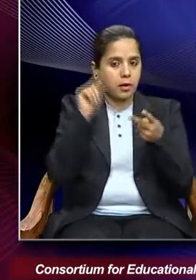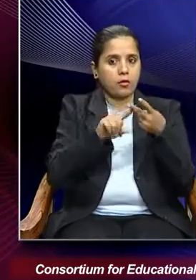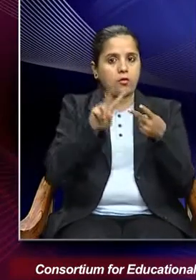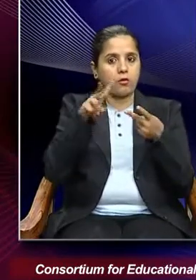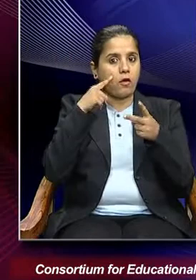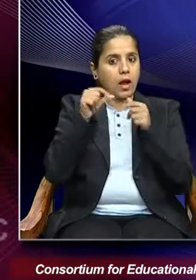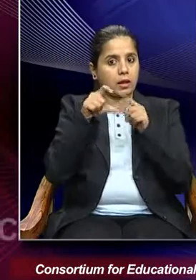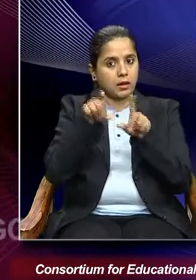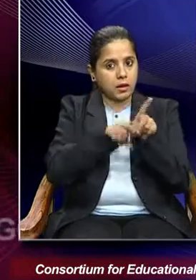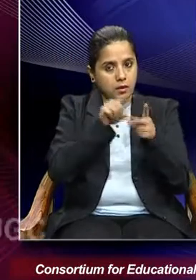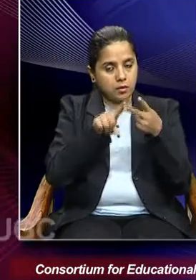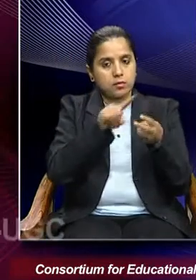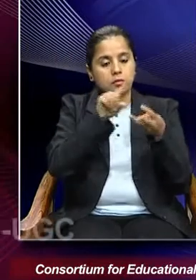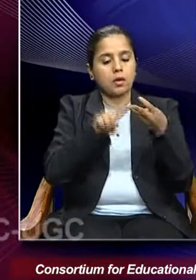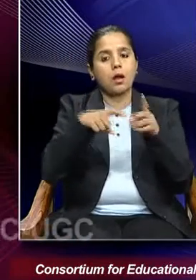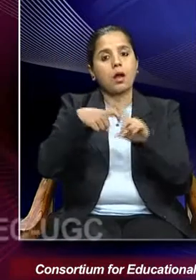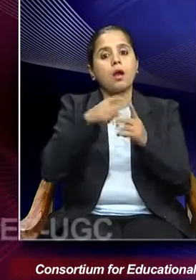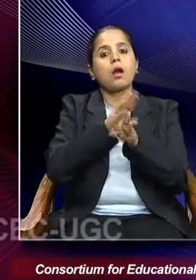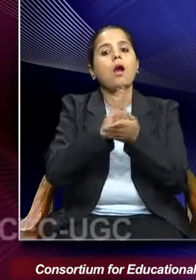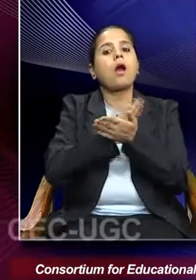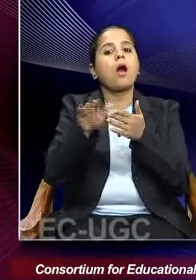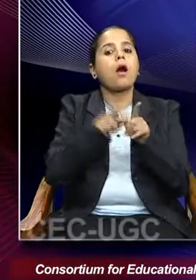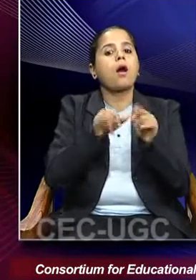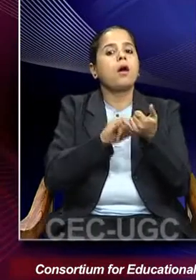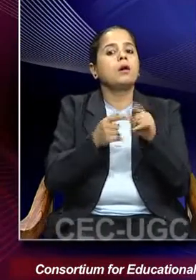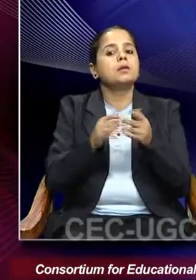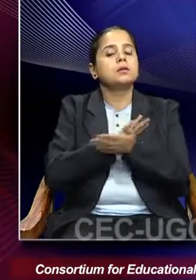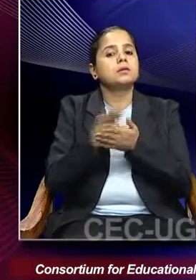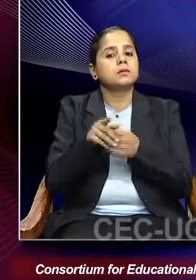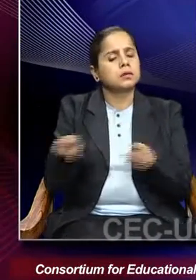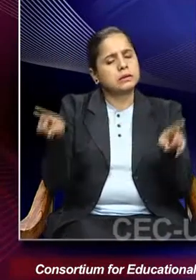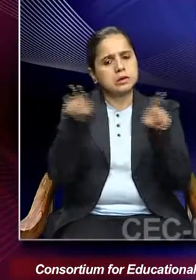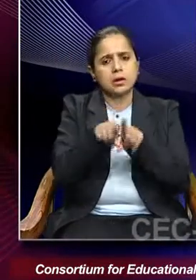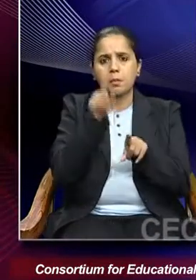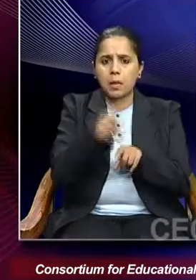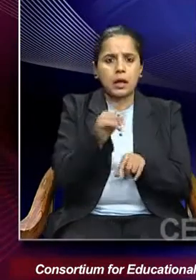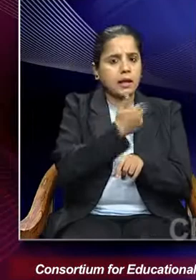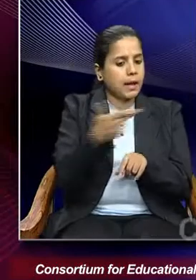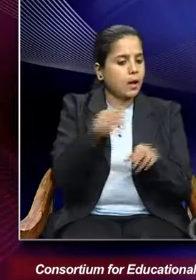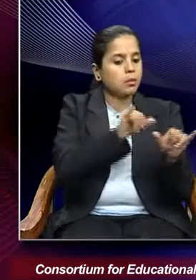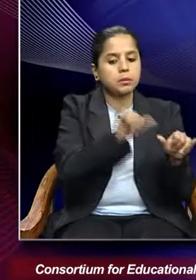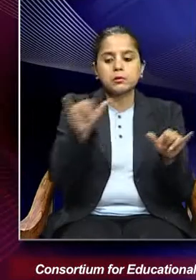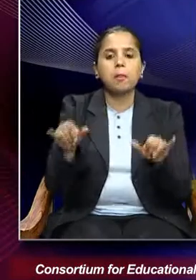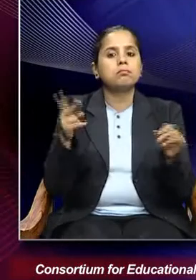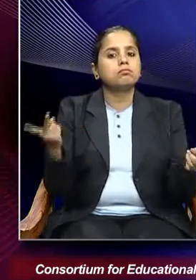and Kayasthas had to be conducted within the same Kuleen subgroup.